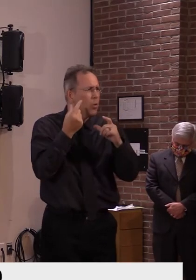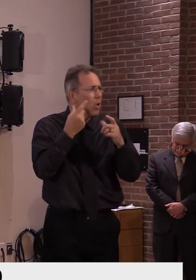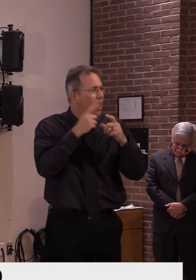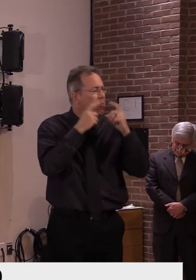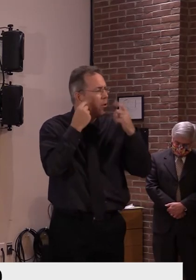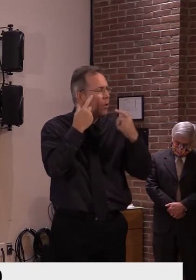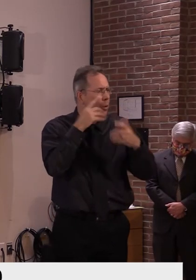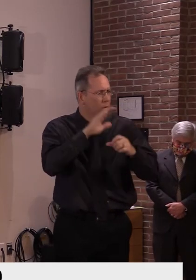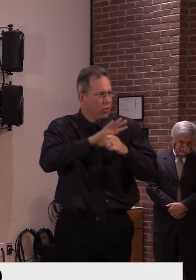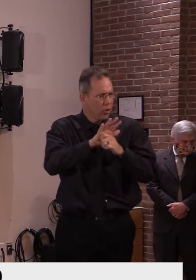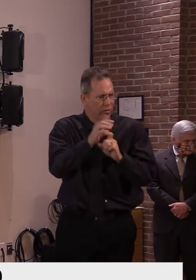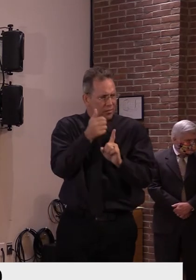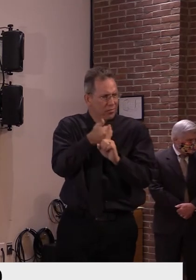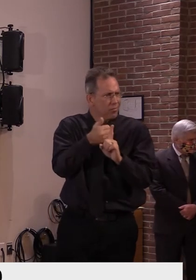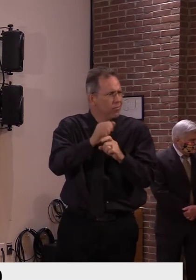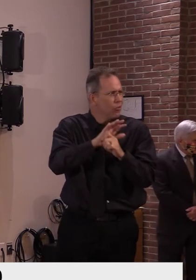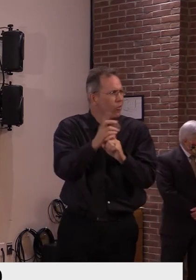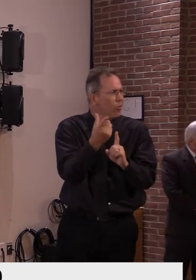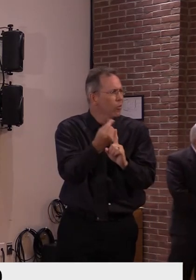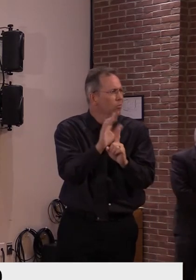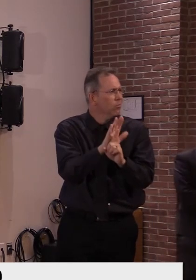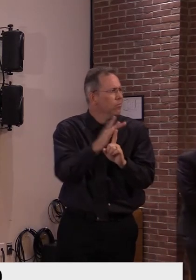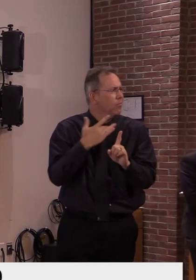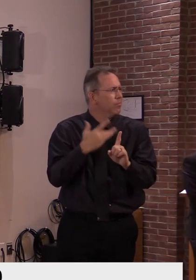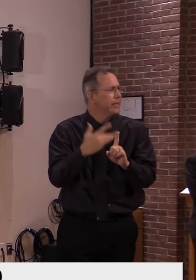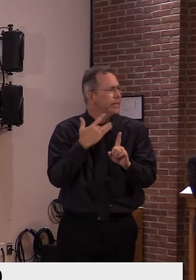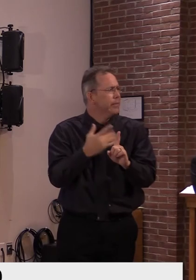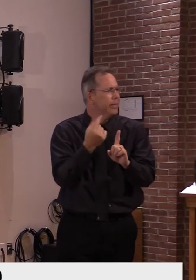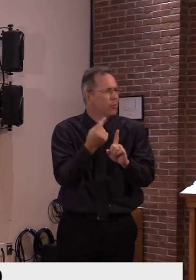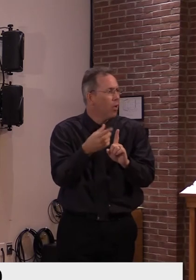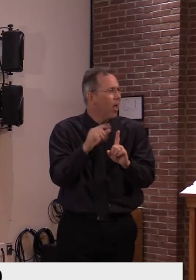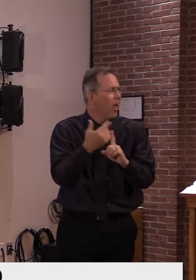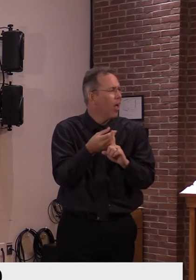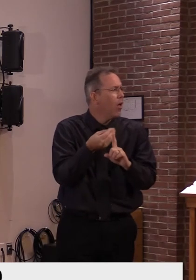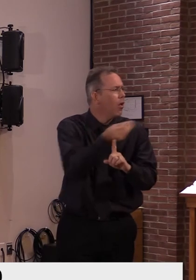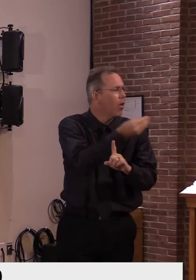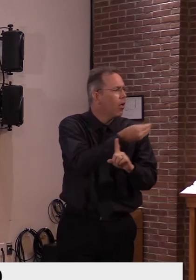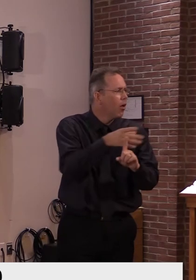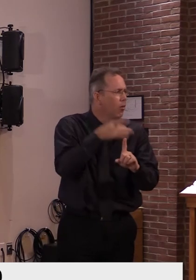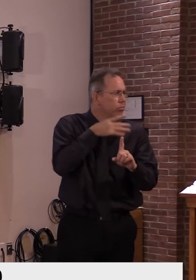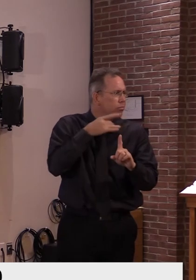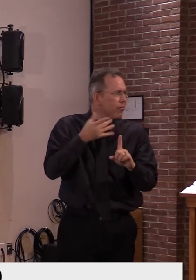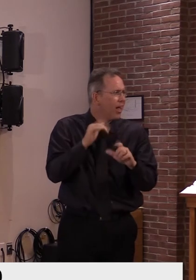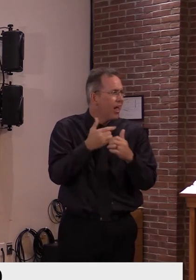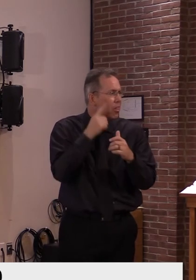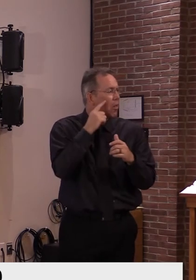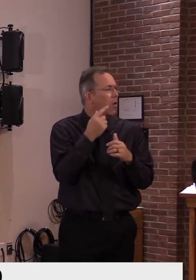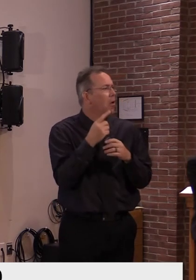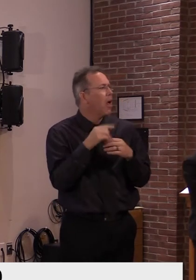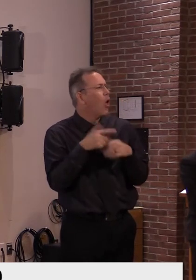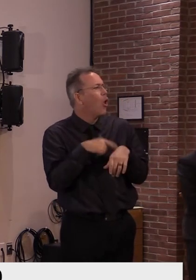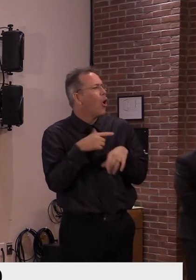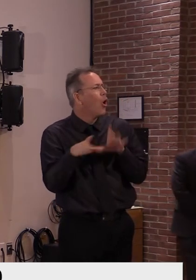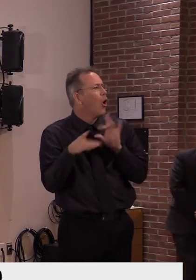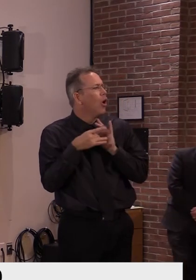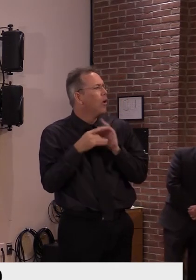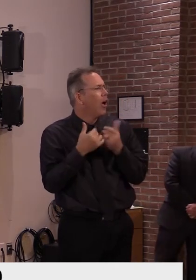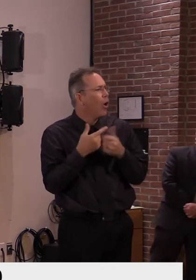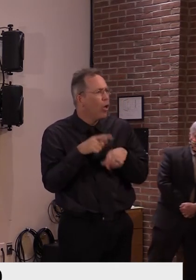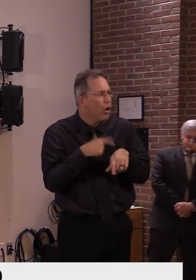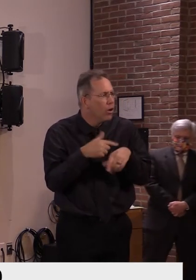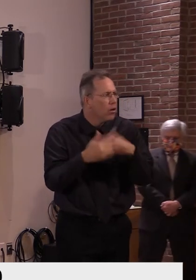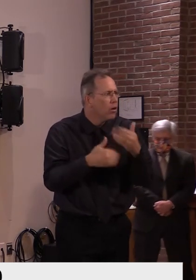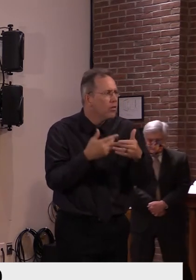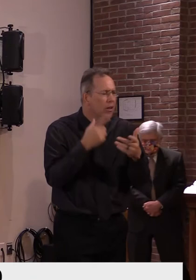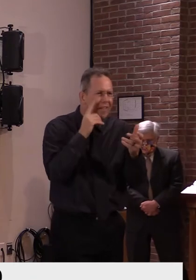pandemic that you just quoted, uh, masks actually have accumulated much more evidence basis for their efficacy.